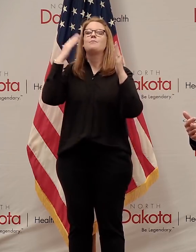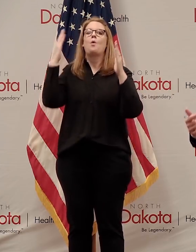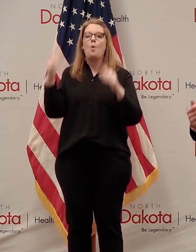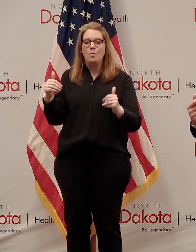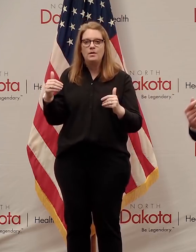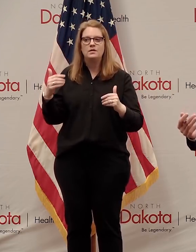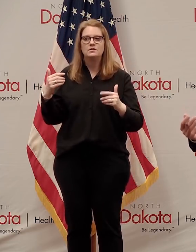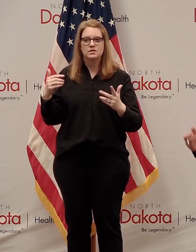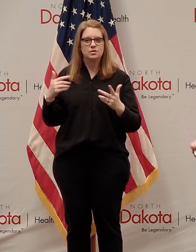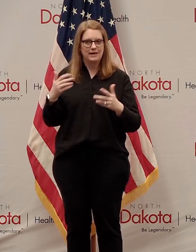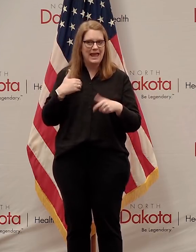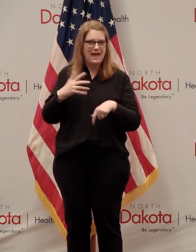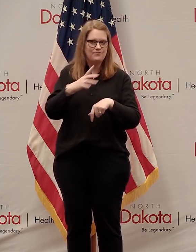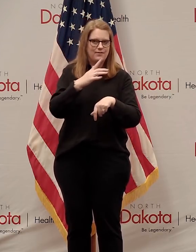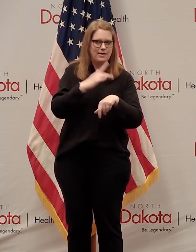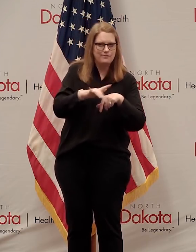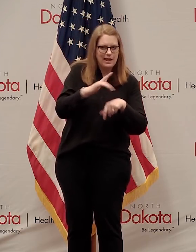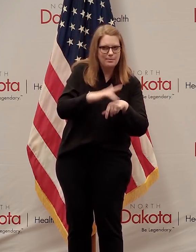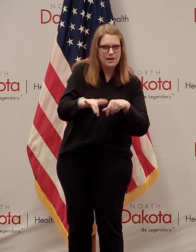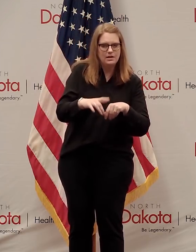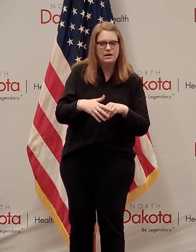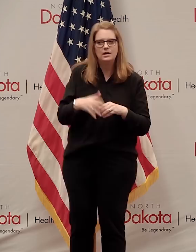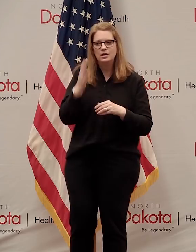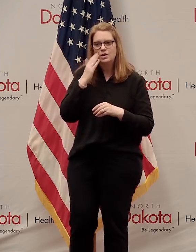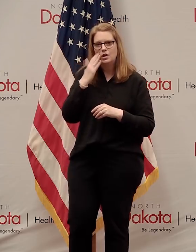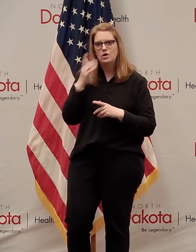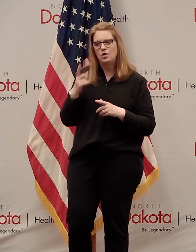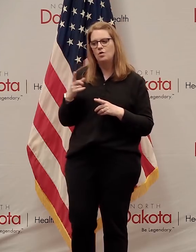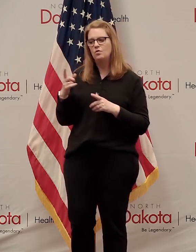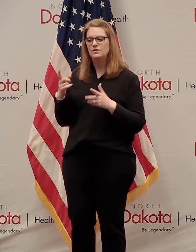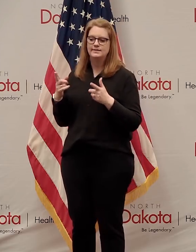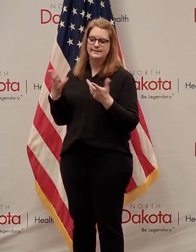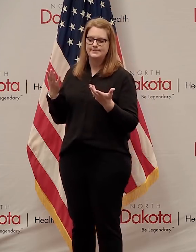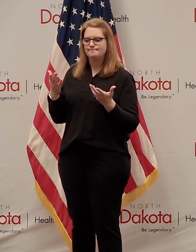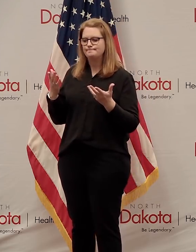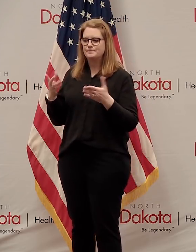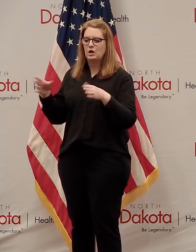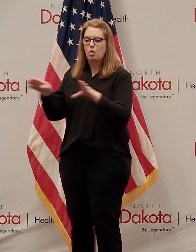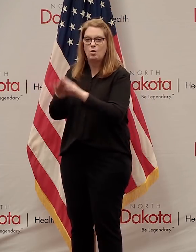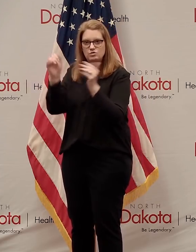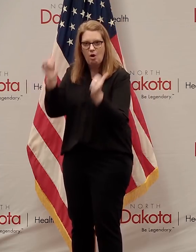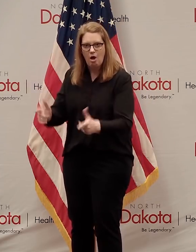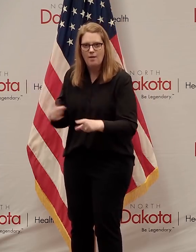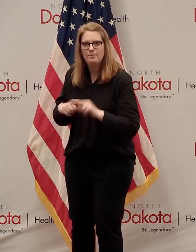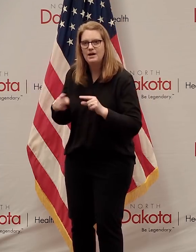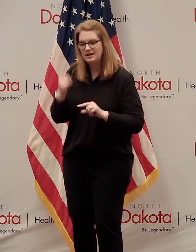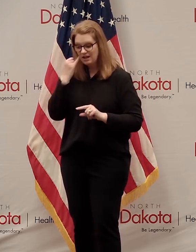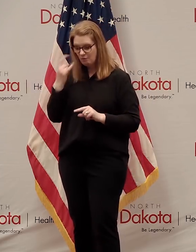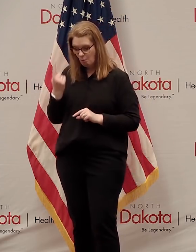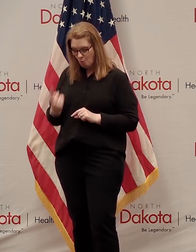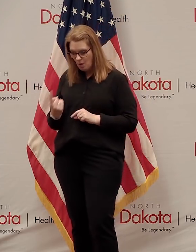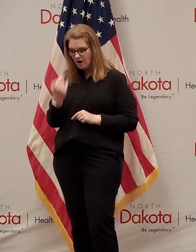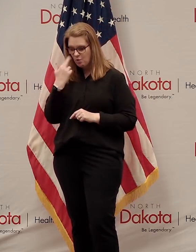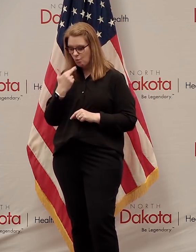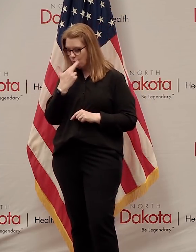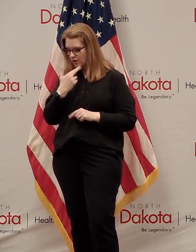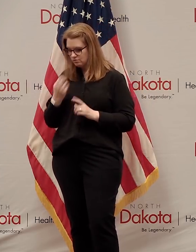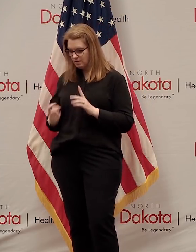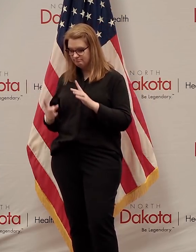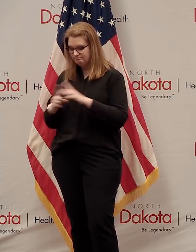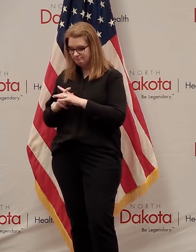capability. You know, would we have to close a restaurant, because they had an outbreak? Possibly. You know, would we have to close a plant?